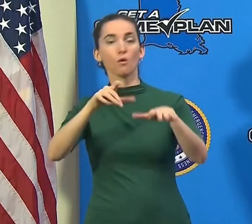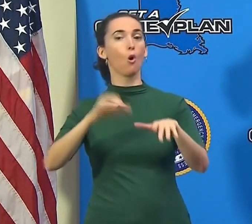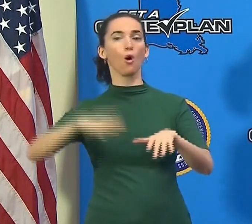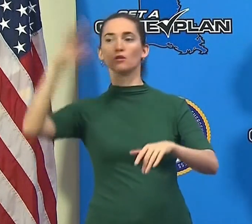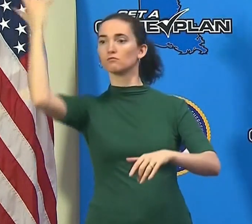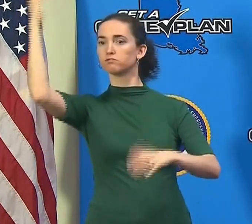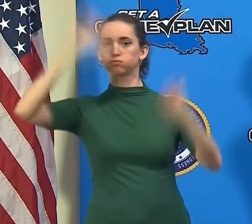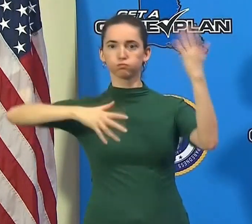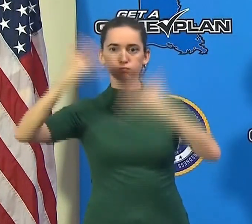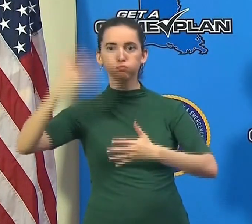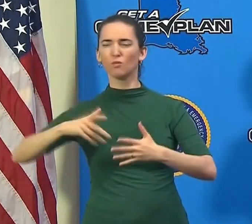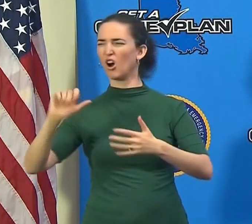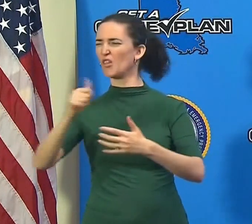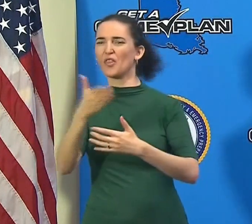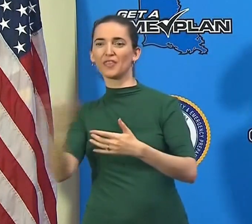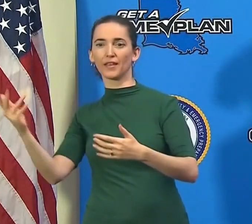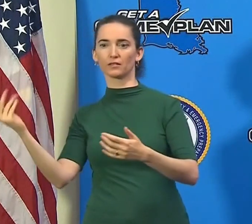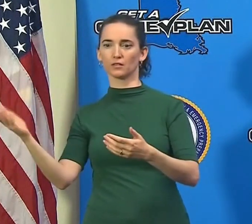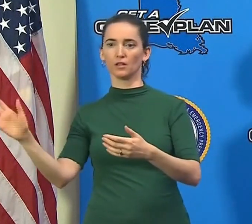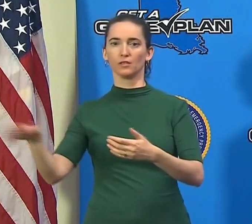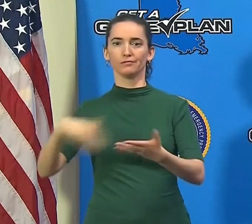and flood waters.